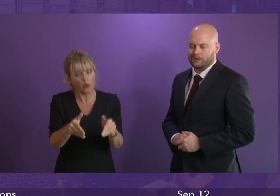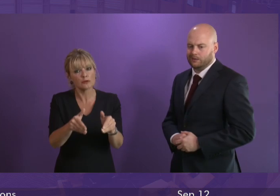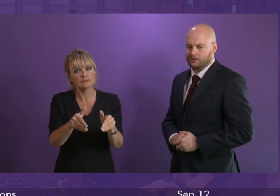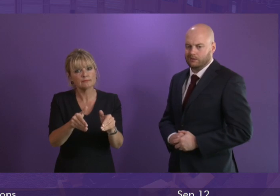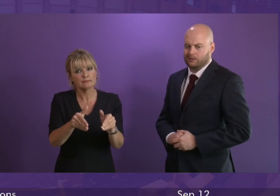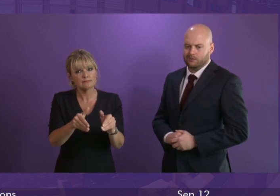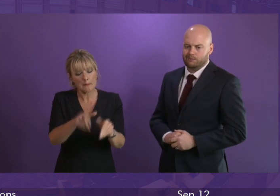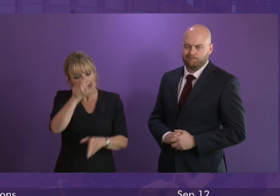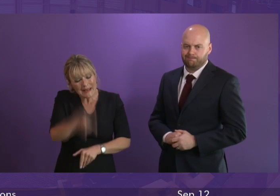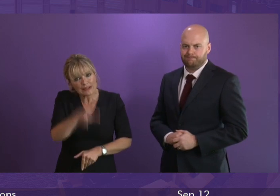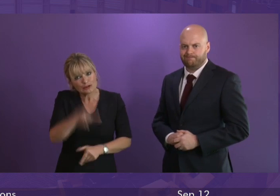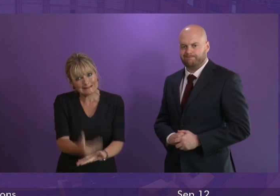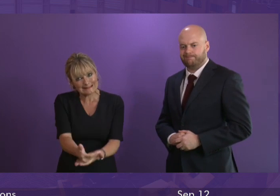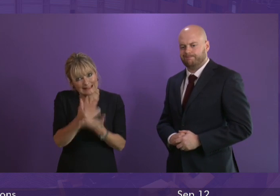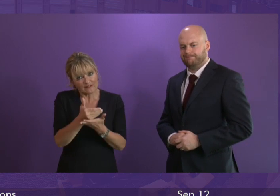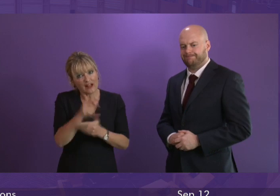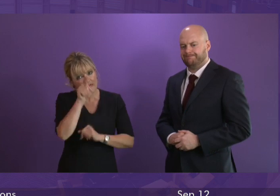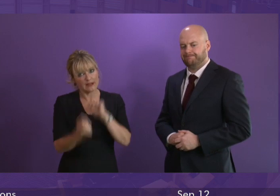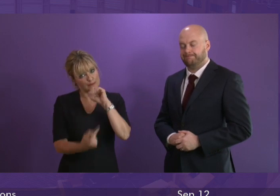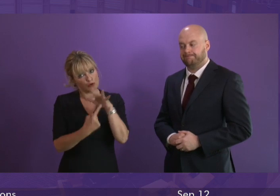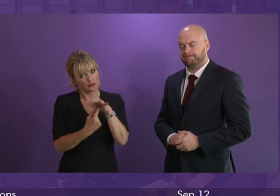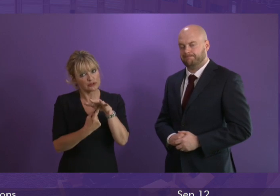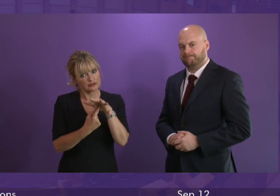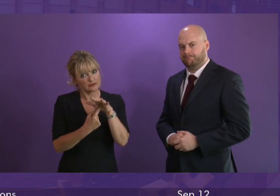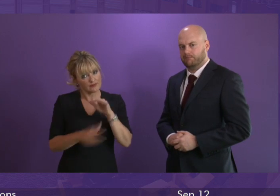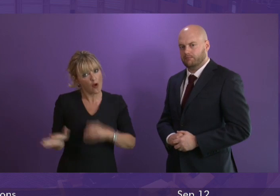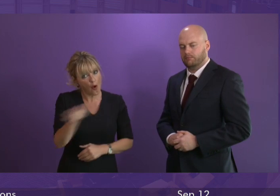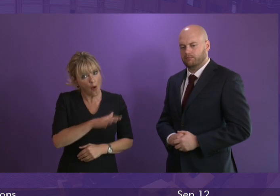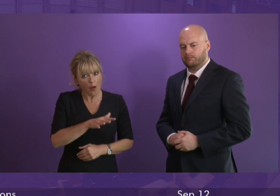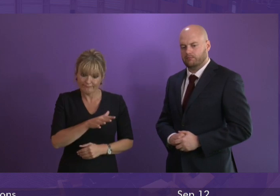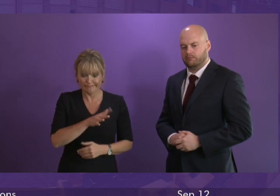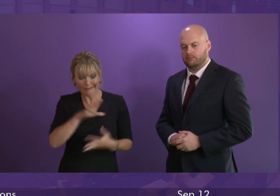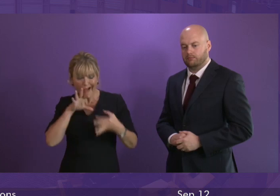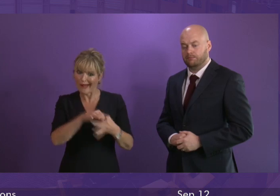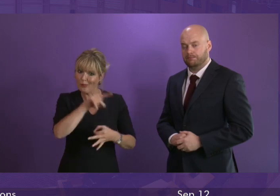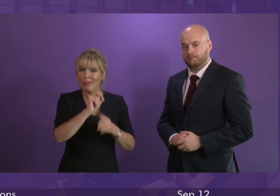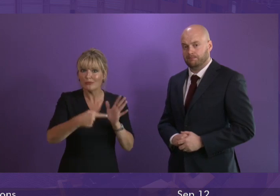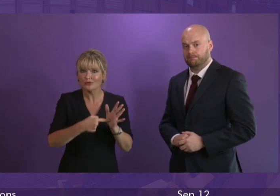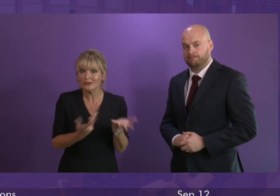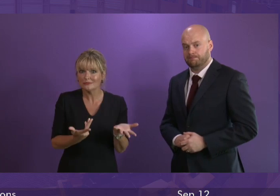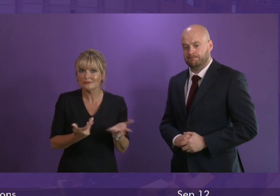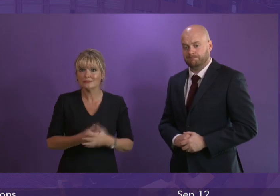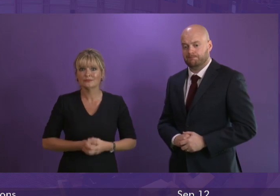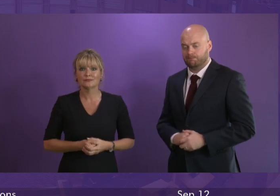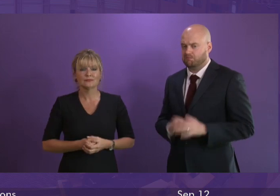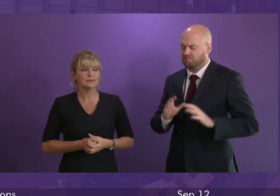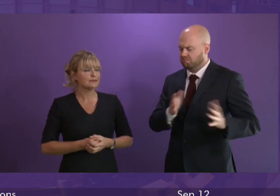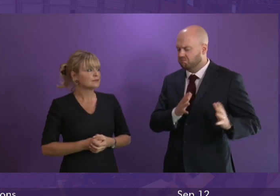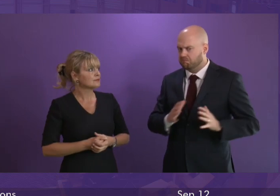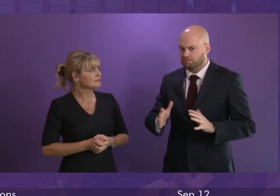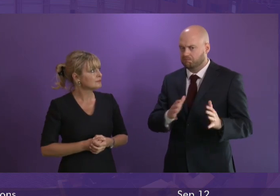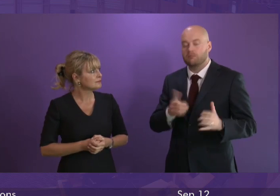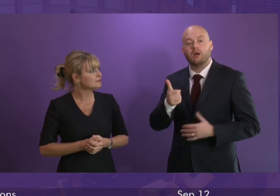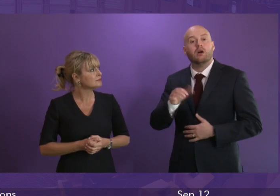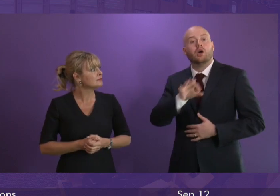patient safety, and that should be the priority of everybody who has anything to do with this project. Question